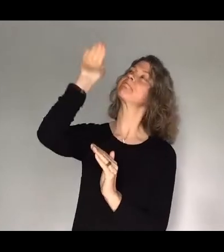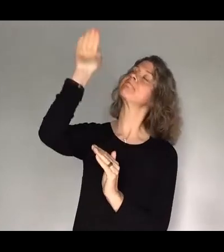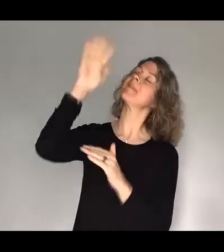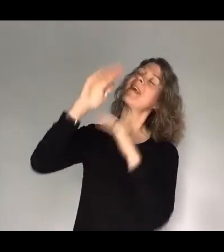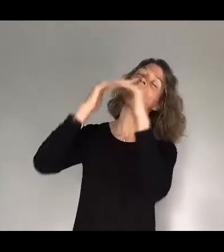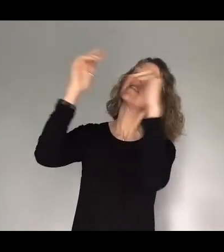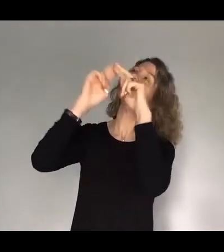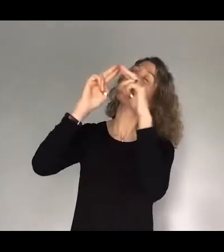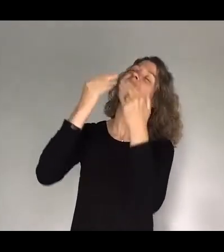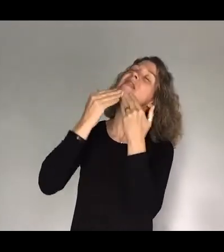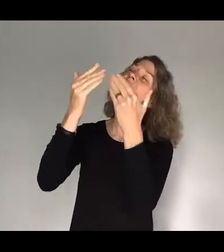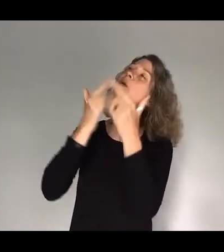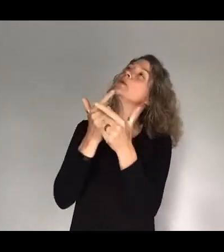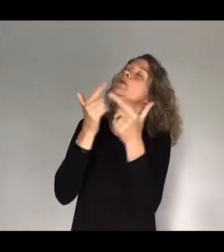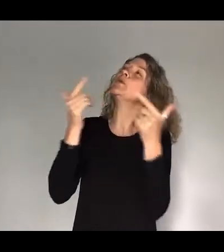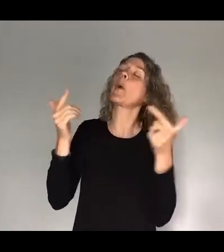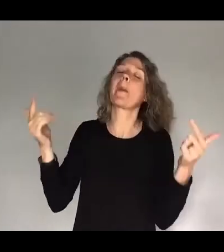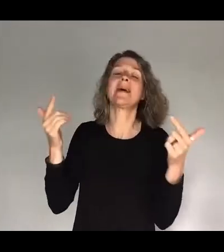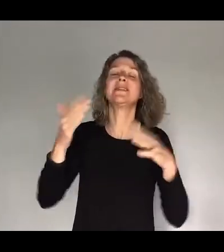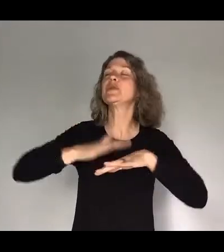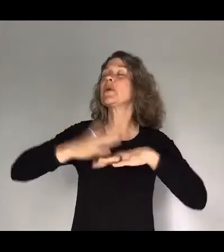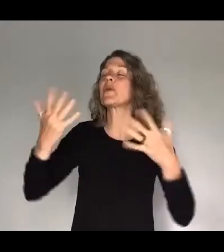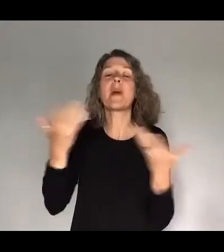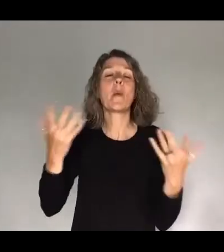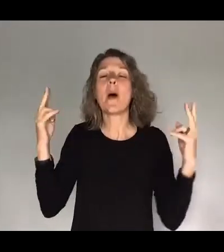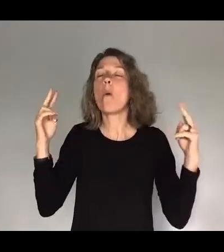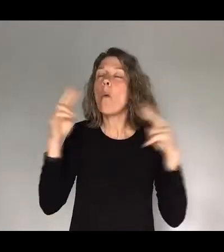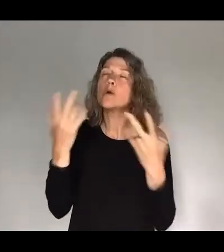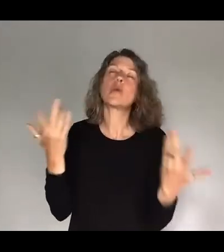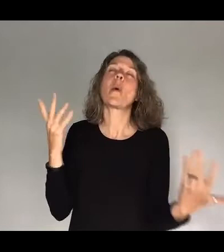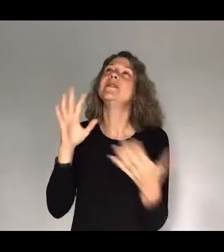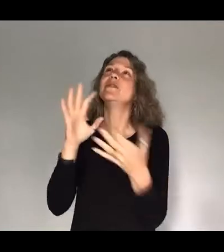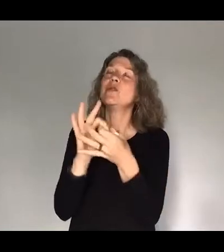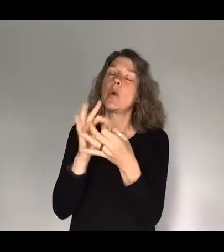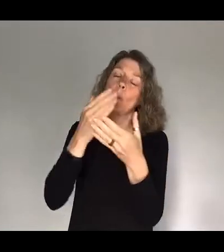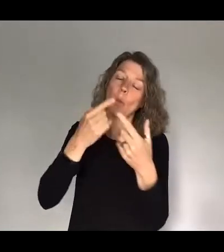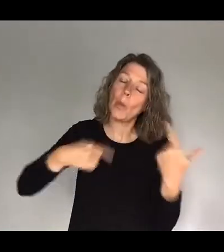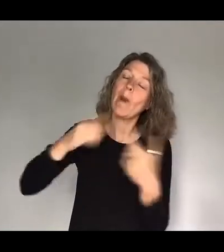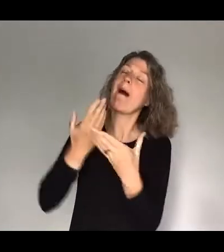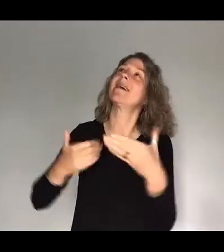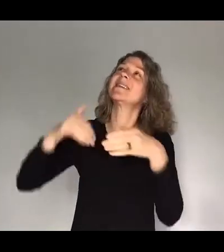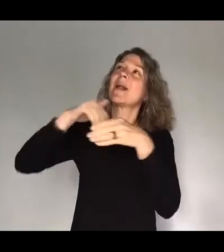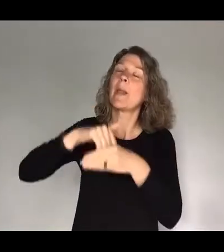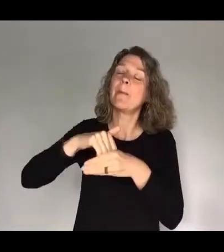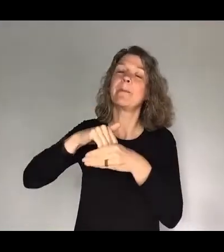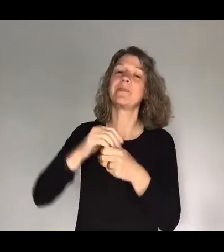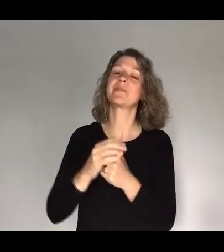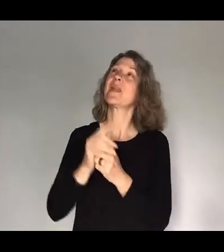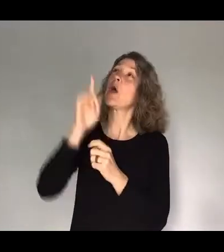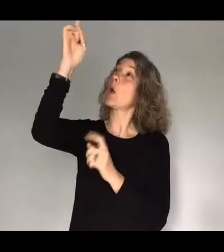much that wherever we're watching from and wherever we're joining from today, we are part of this. And Lord, you can meet with us wherever